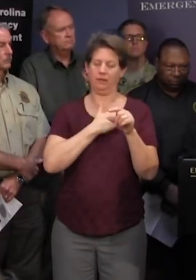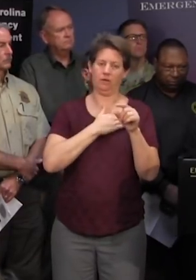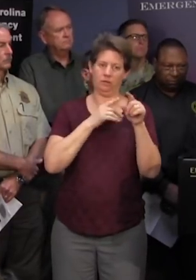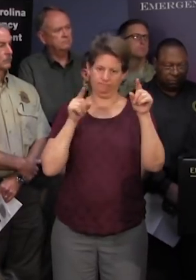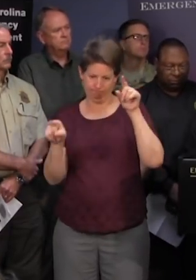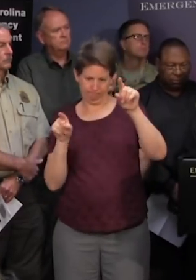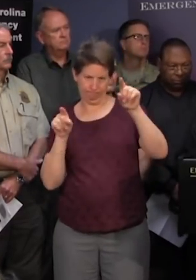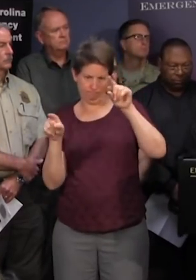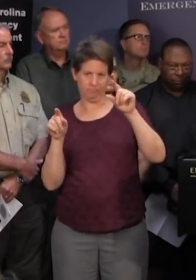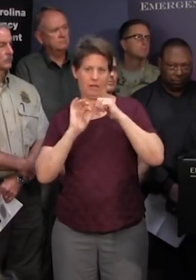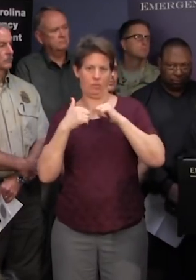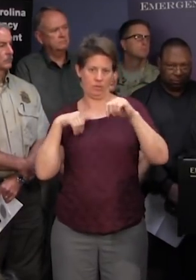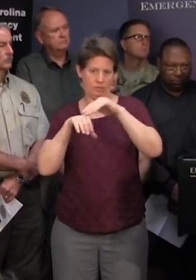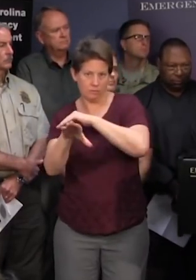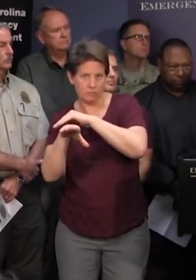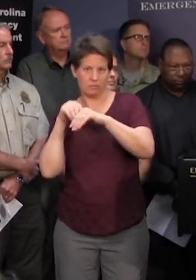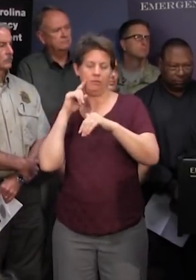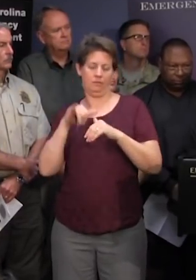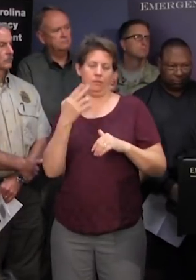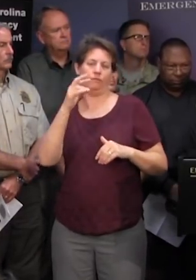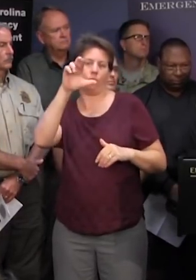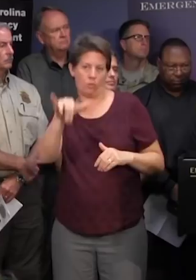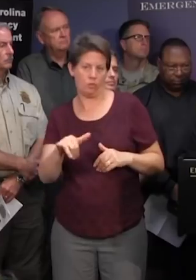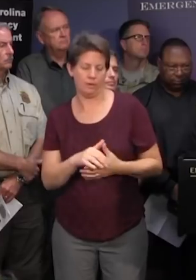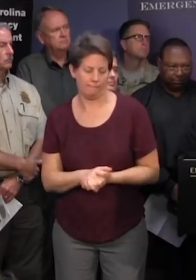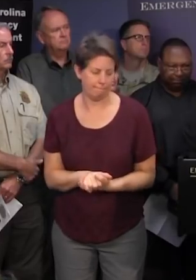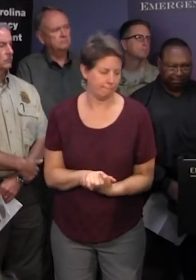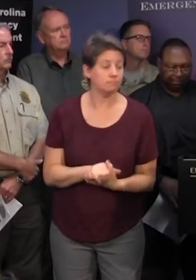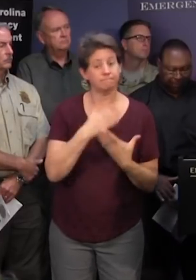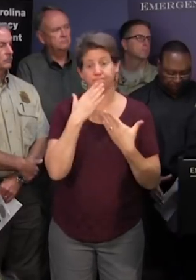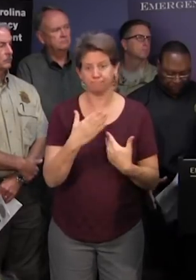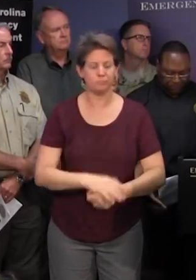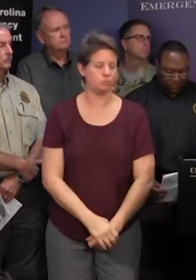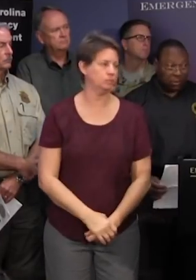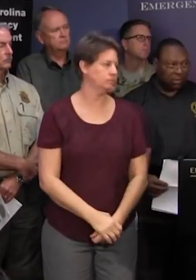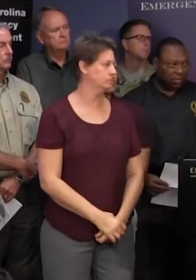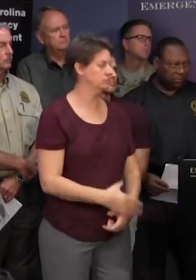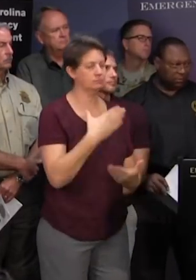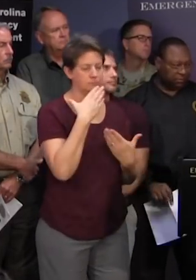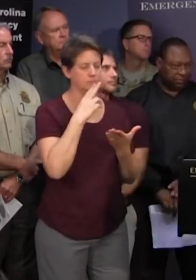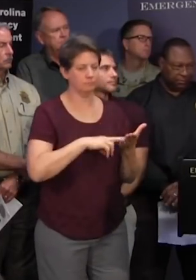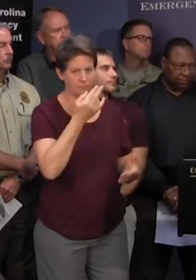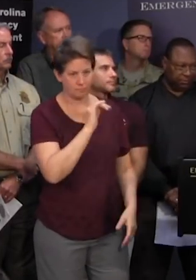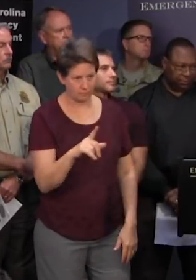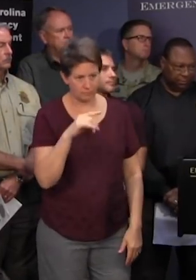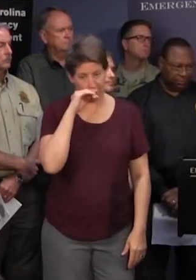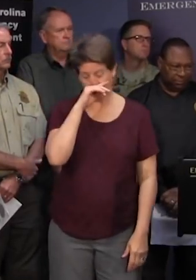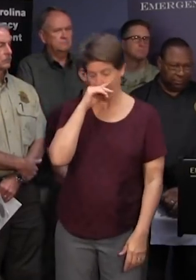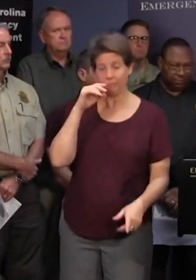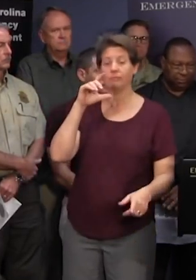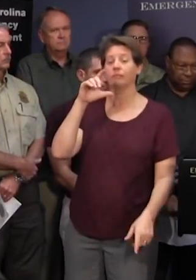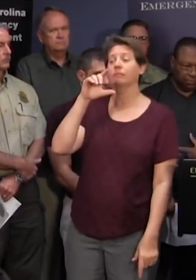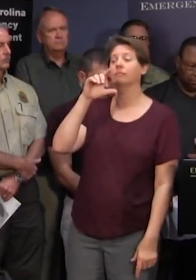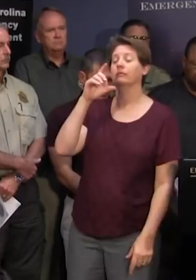way in and out of the ori area after the flood waters arrive to the state thank you thanks secretary hall director leroy